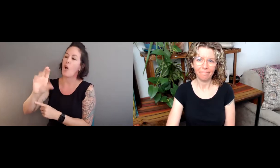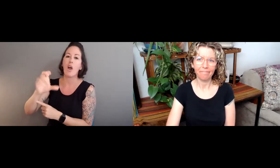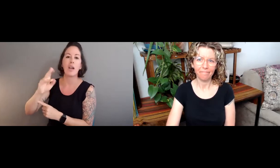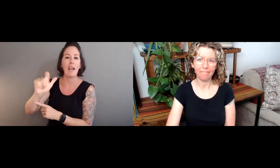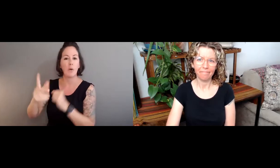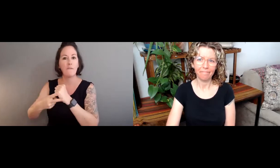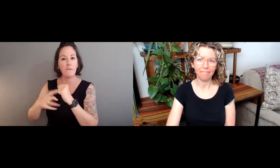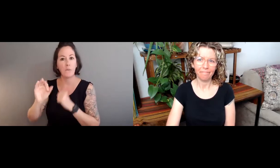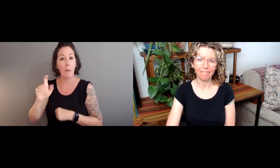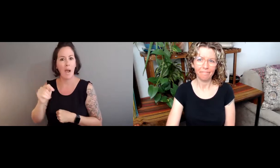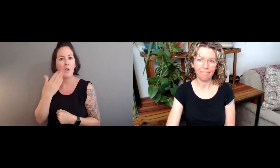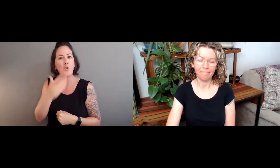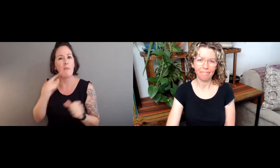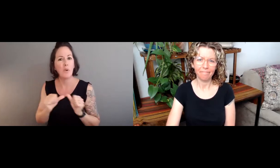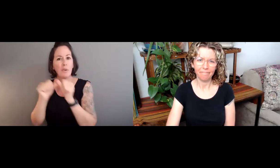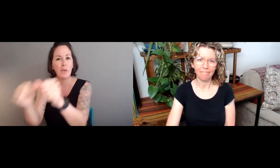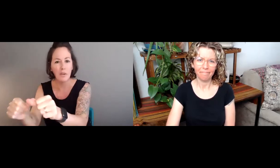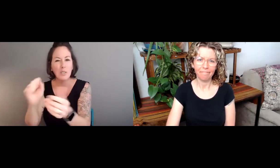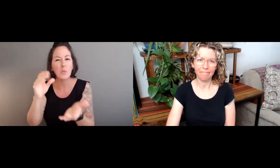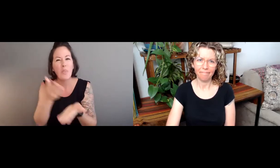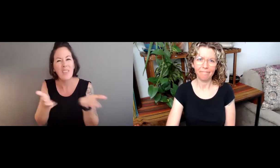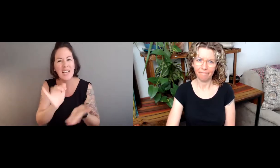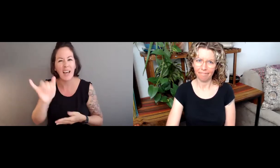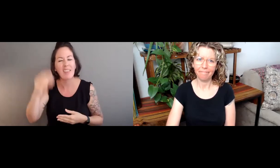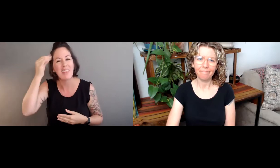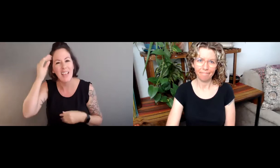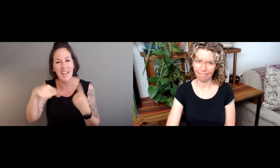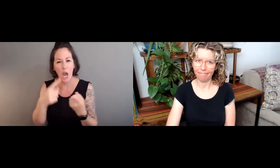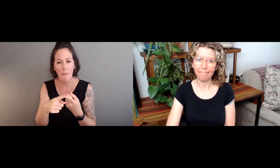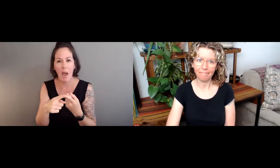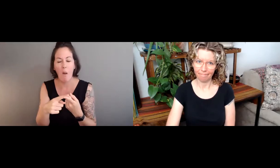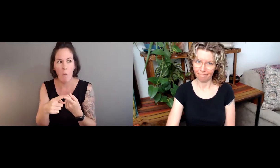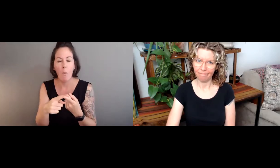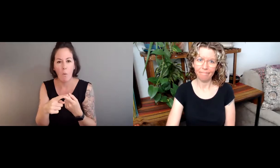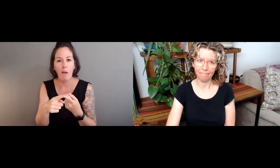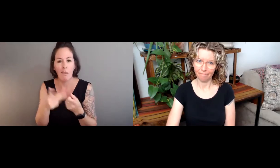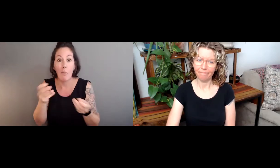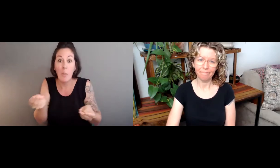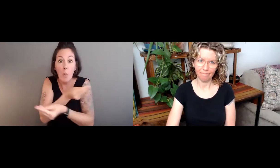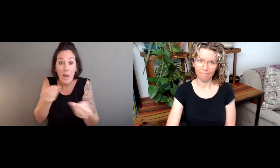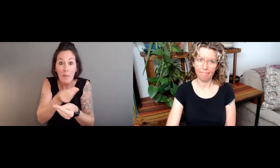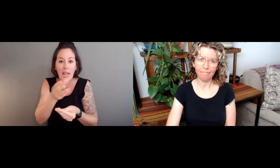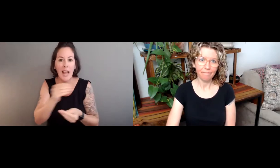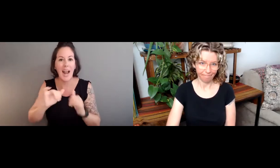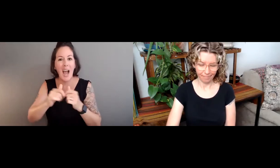has a good archival format, which is, again, good for data sustainability.